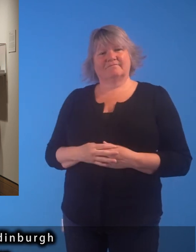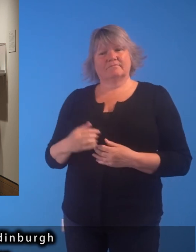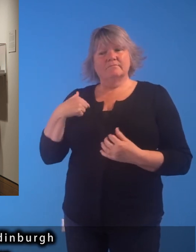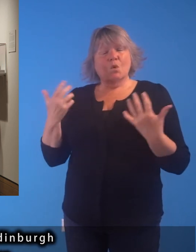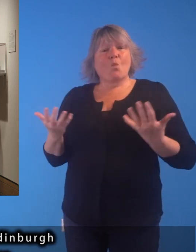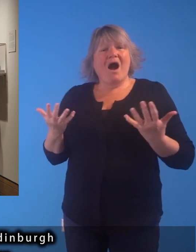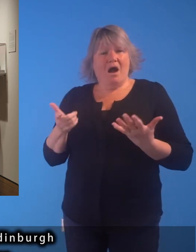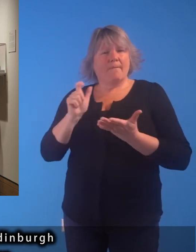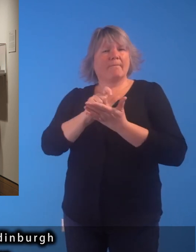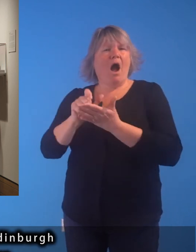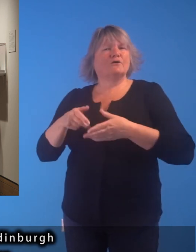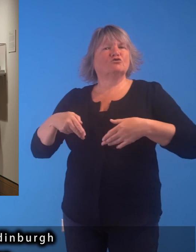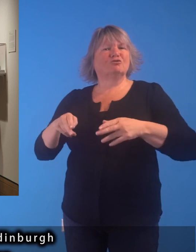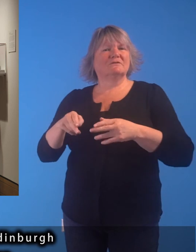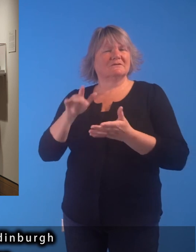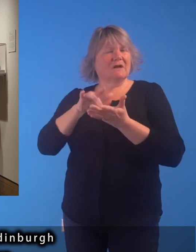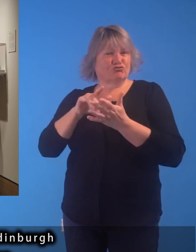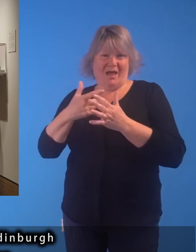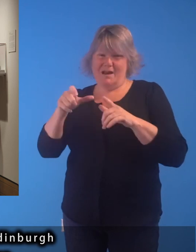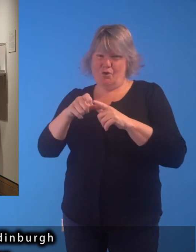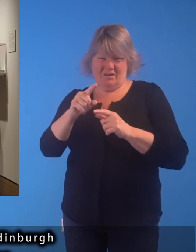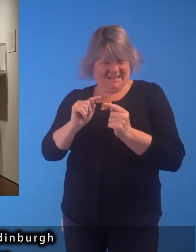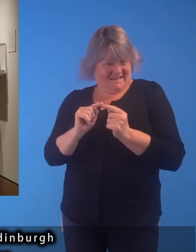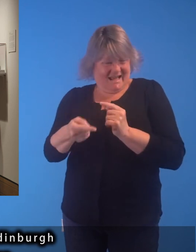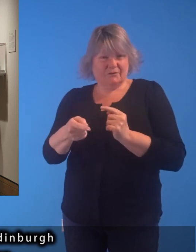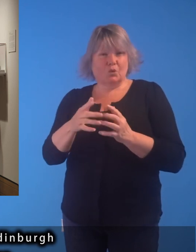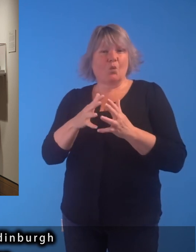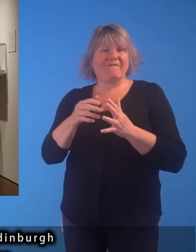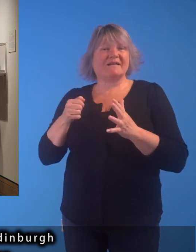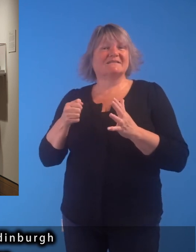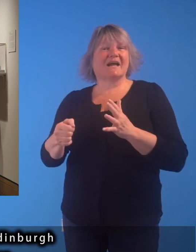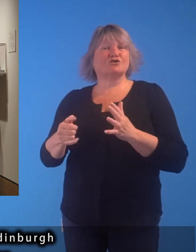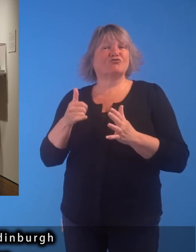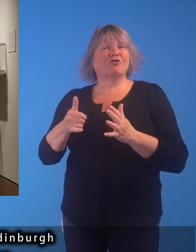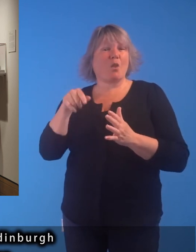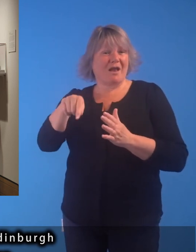We are in Market Street in central Edinburgh, right next to Waverly Railway Station.